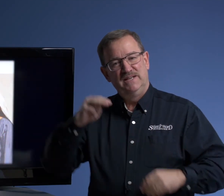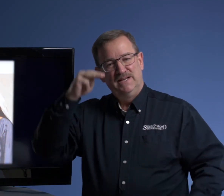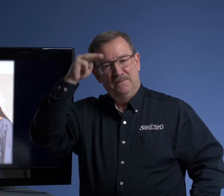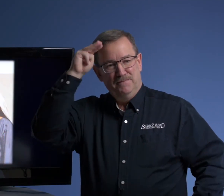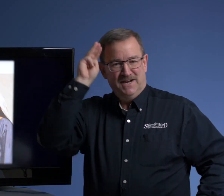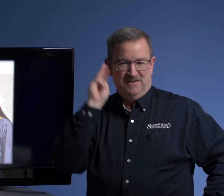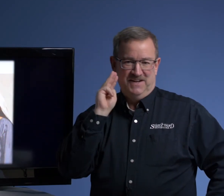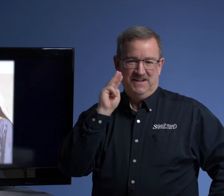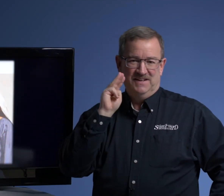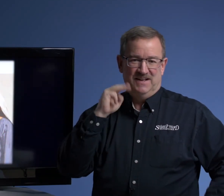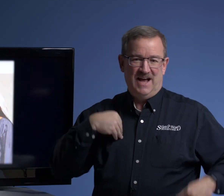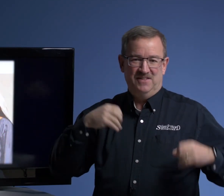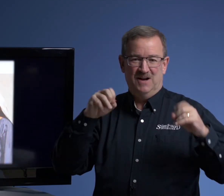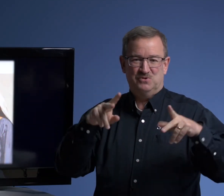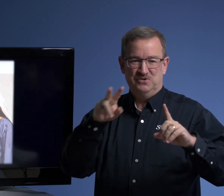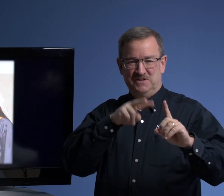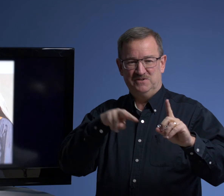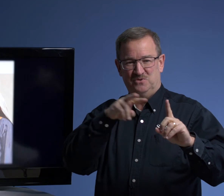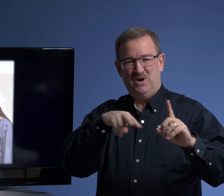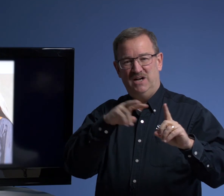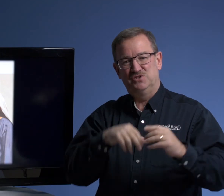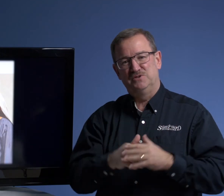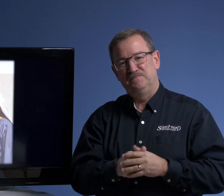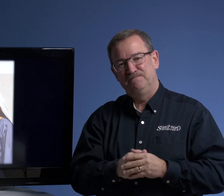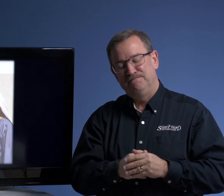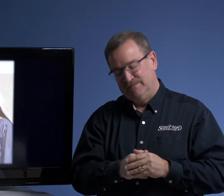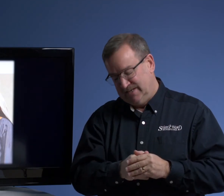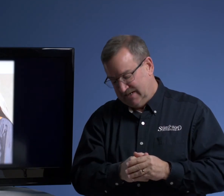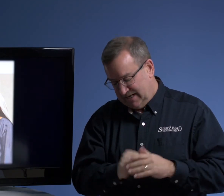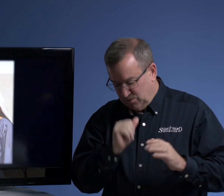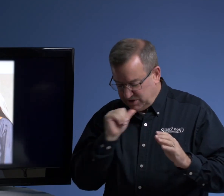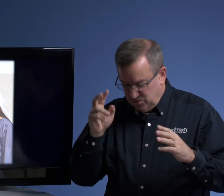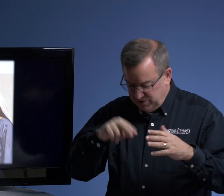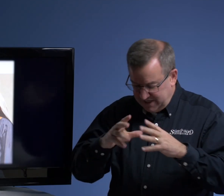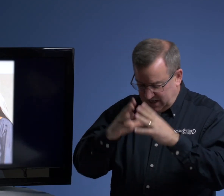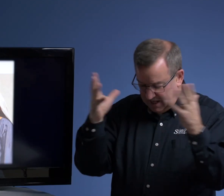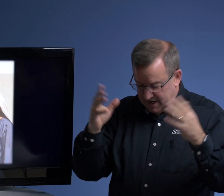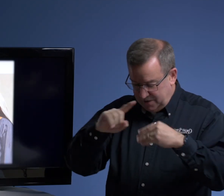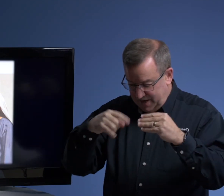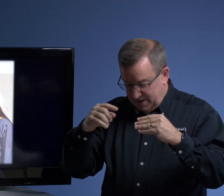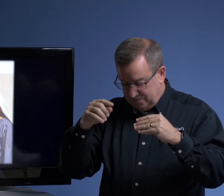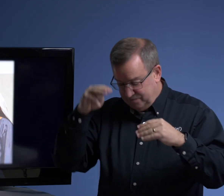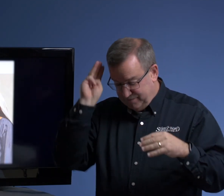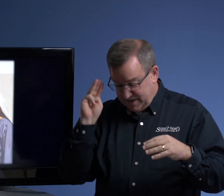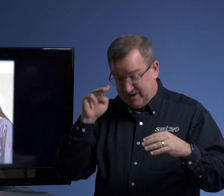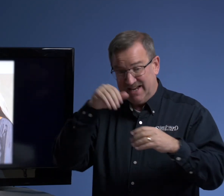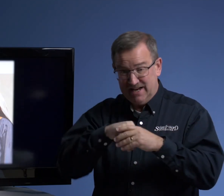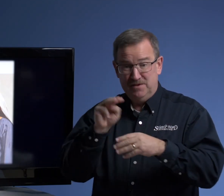Mary had the opportunity to watch. Uh, we don't read a lot about Mary in the